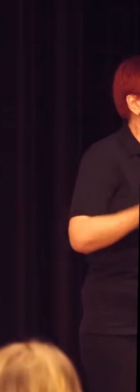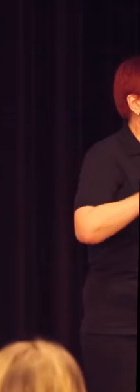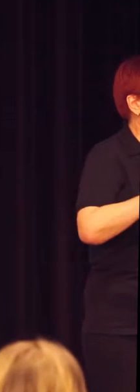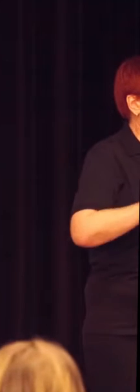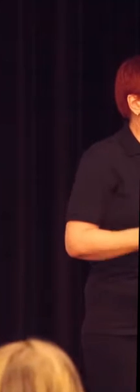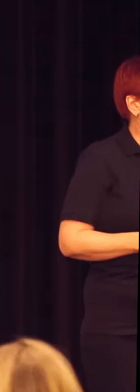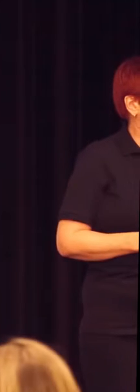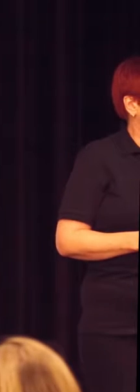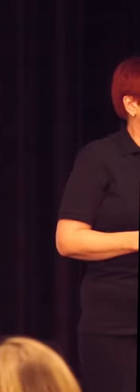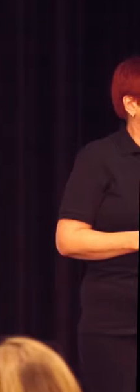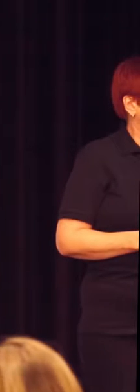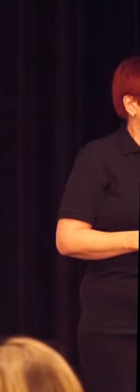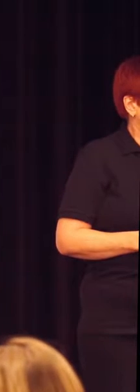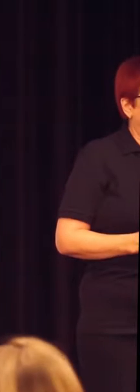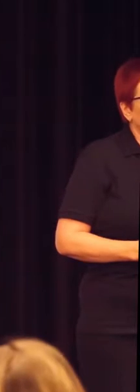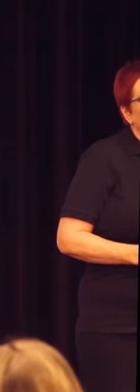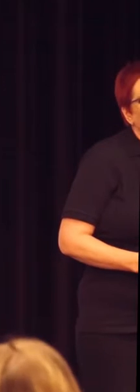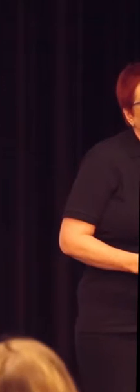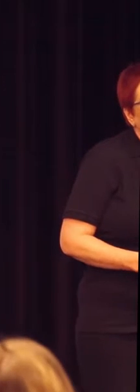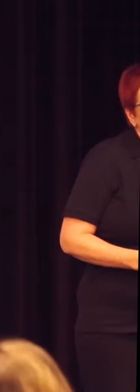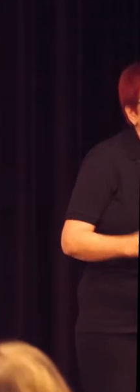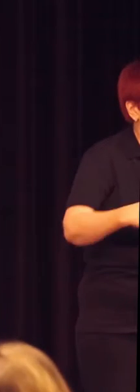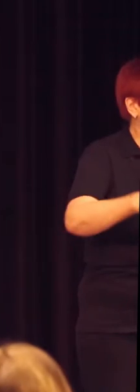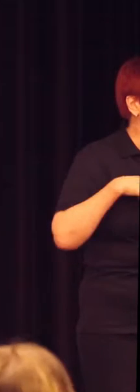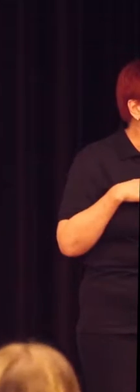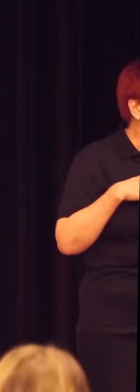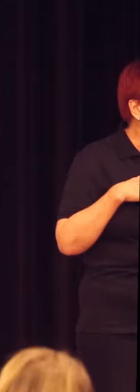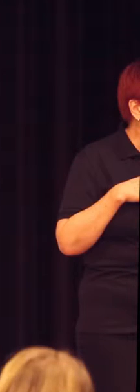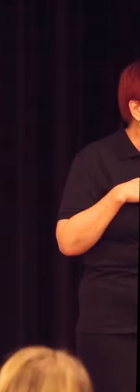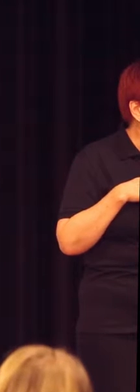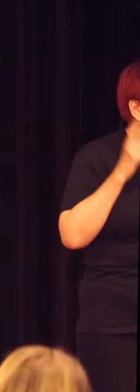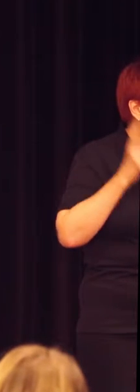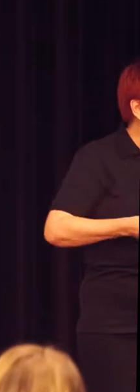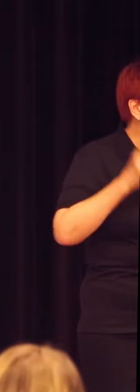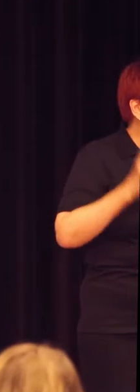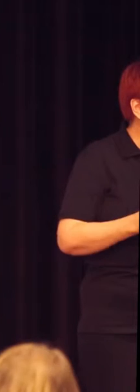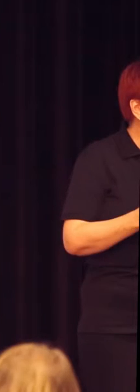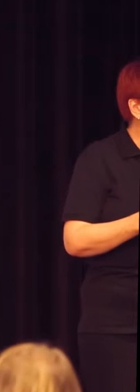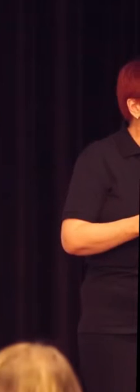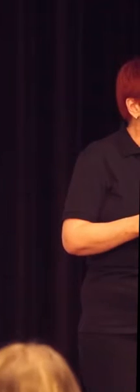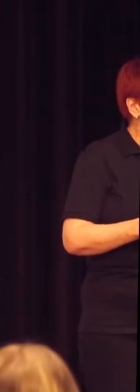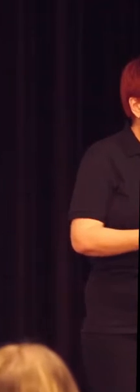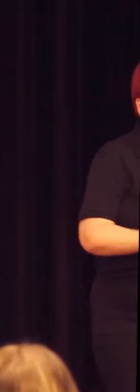Always having to answer the questions and perhaps at risk of being tripped over by the lecturer.